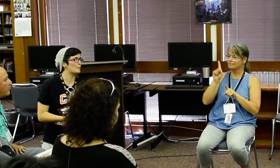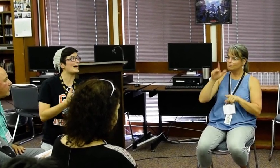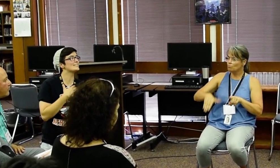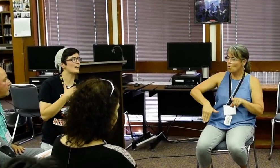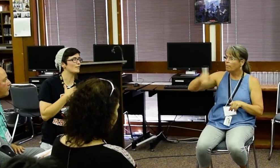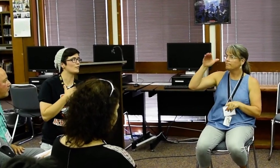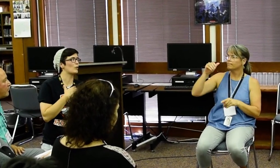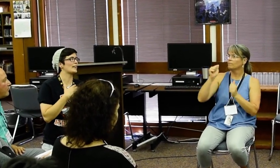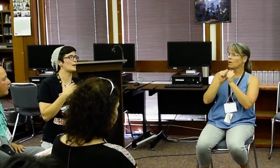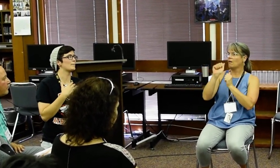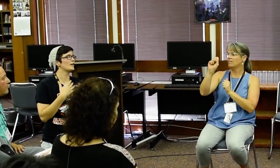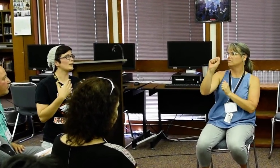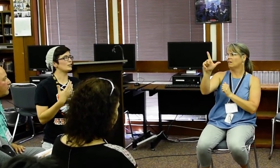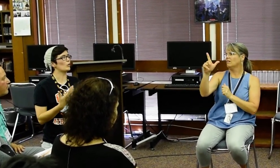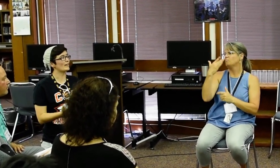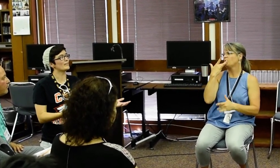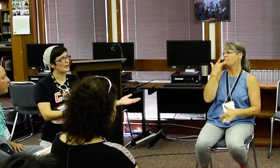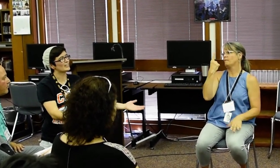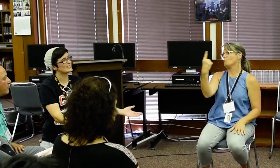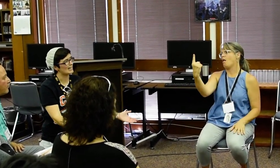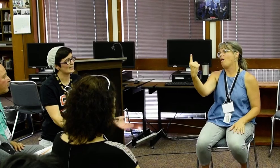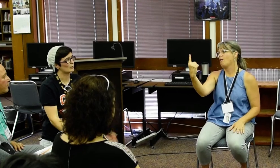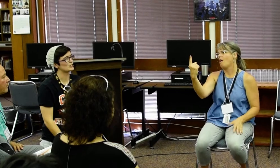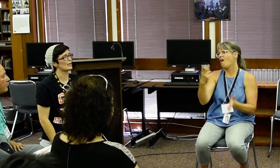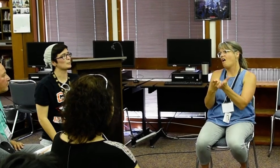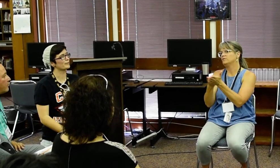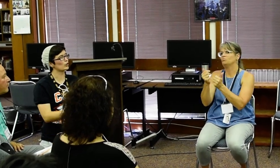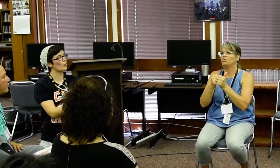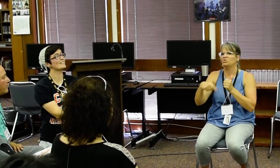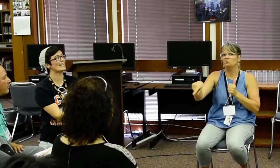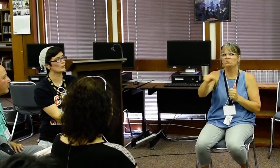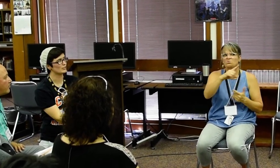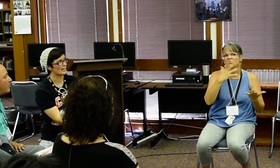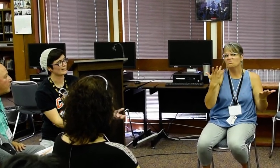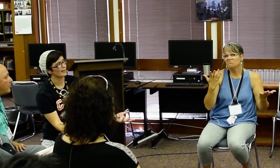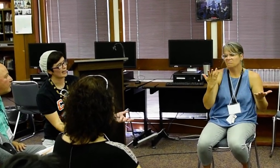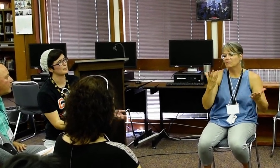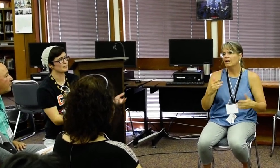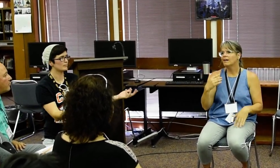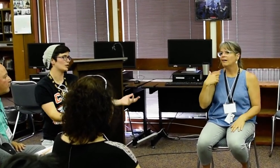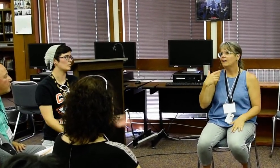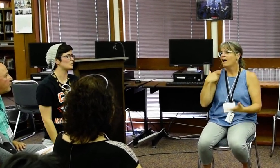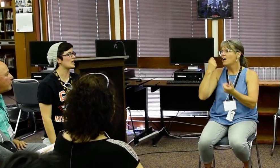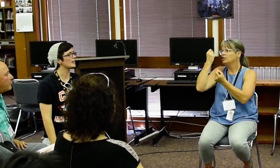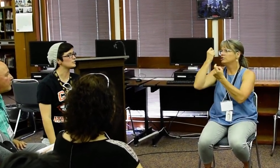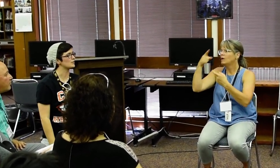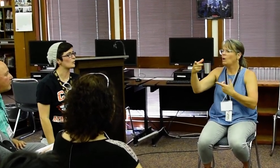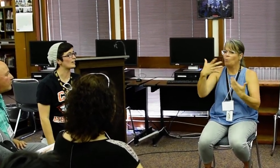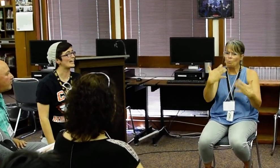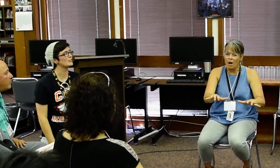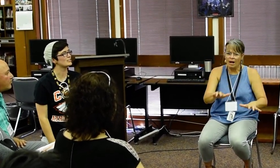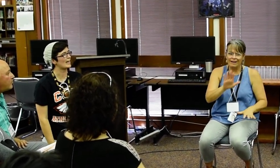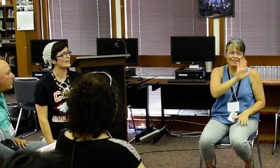myself growing up with American Sign Language. I would prefer one language at a time, to be honest with you all. And I understand